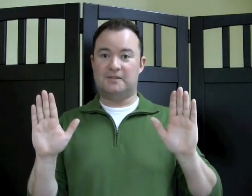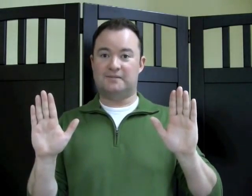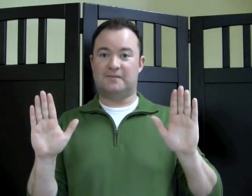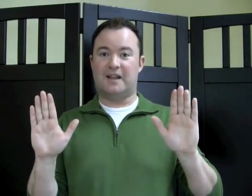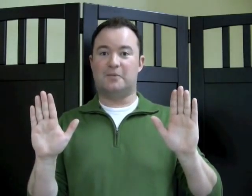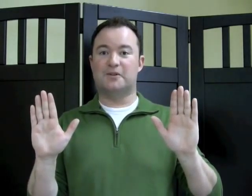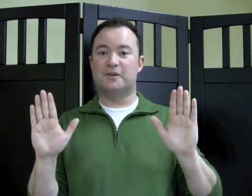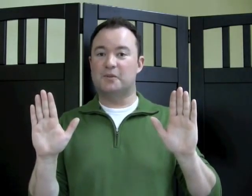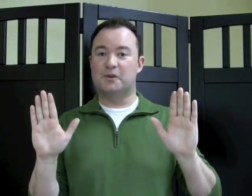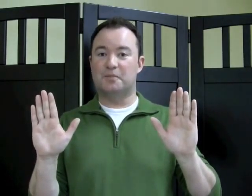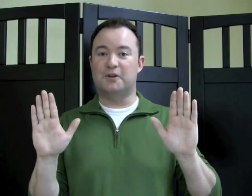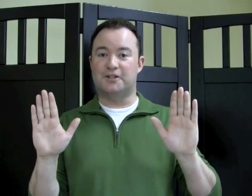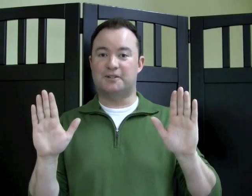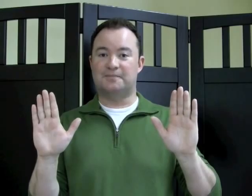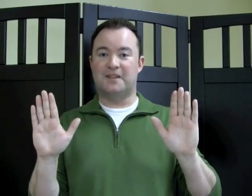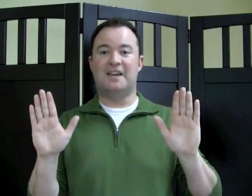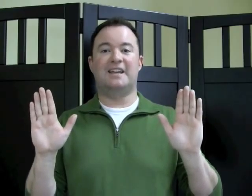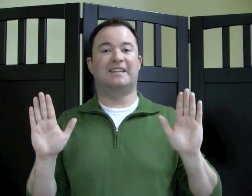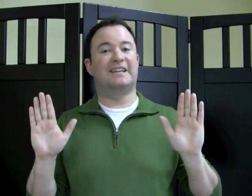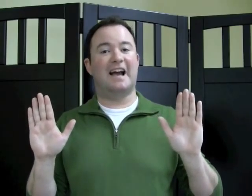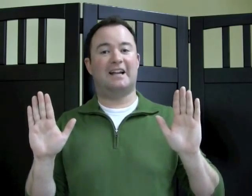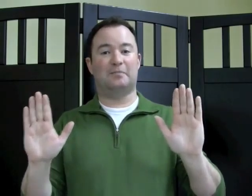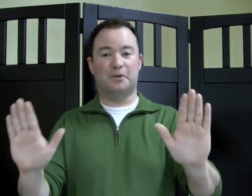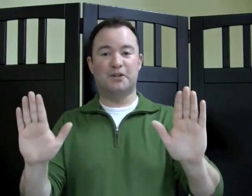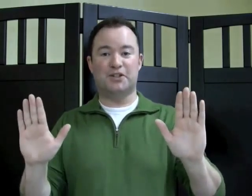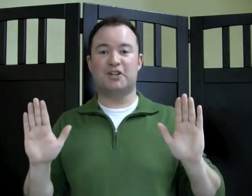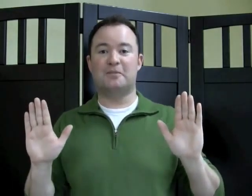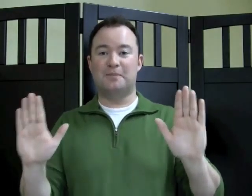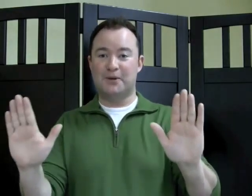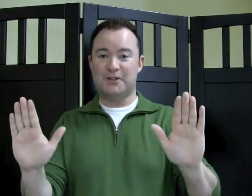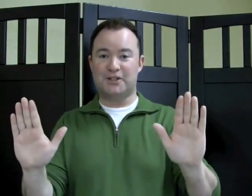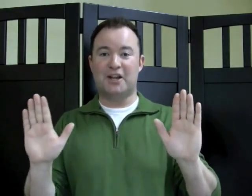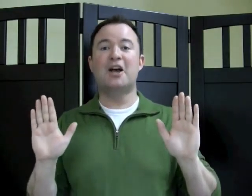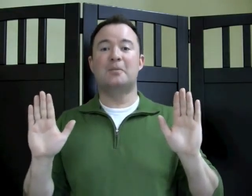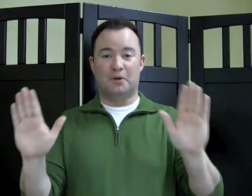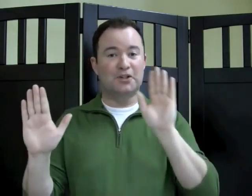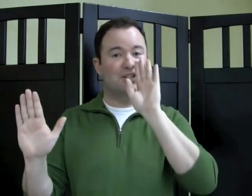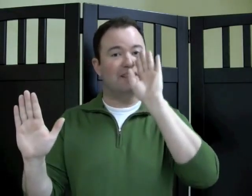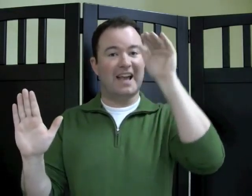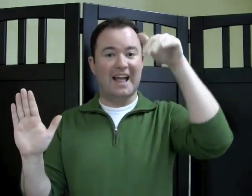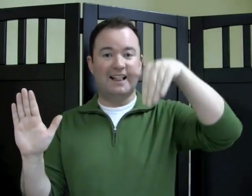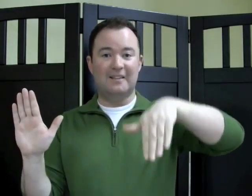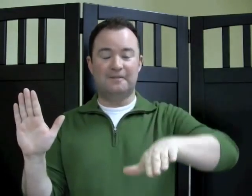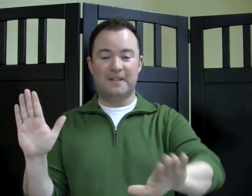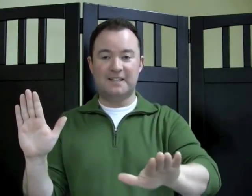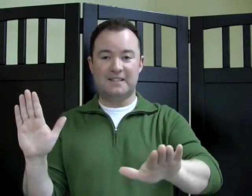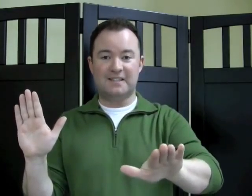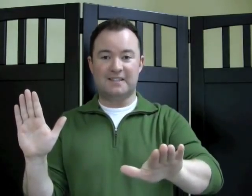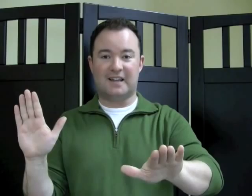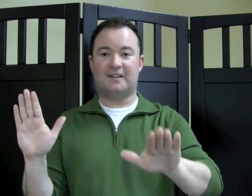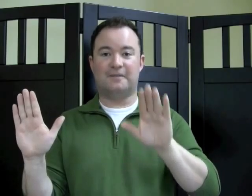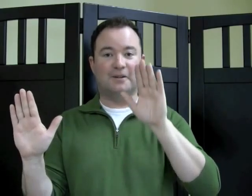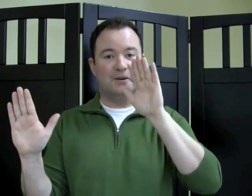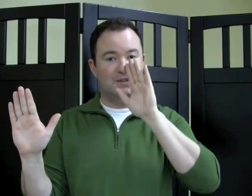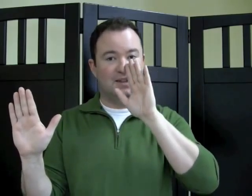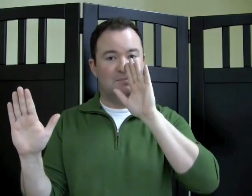and we're doing the word push. You gotta push, push, push the elephant. And if you notice, I